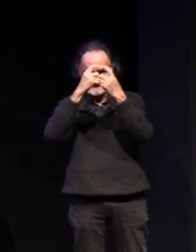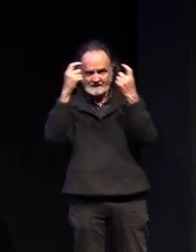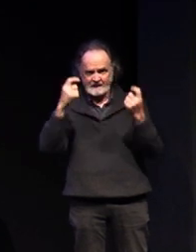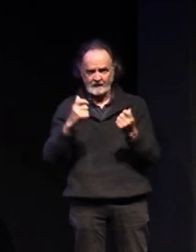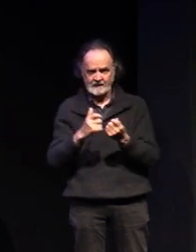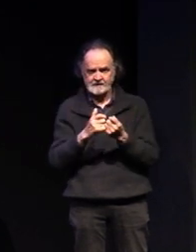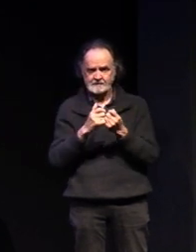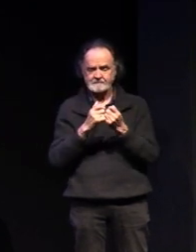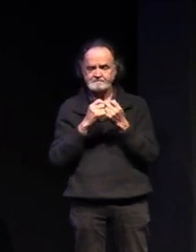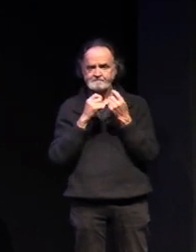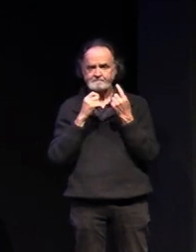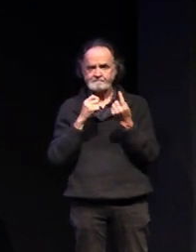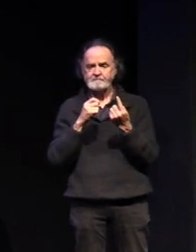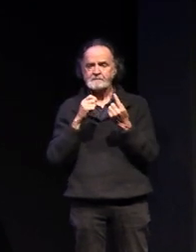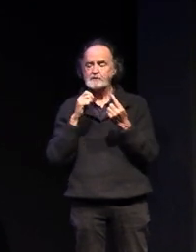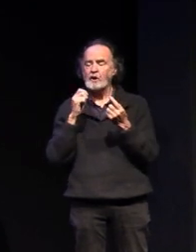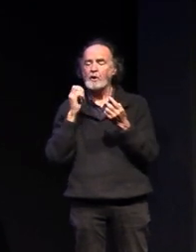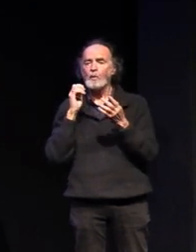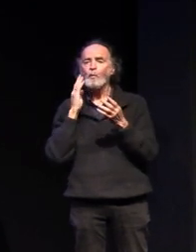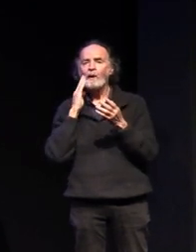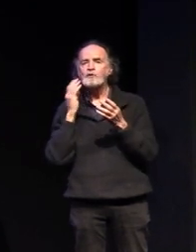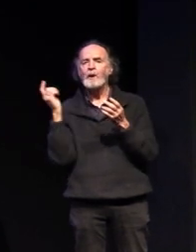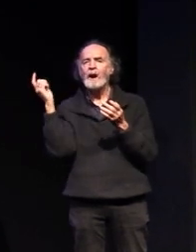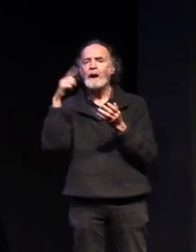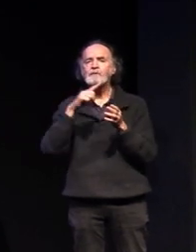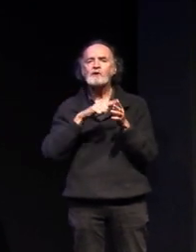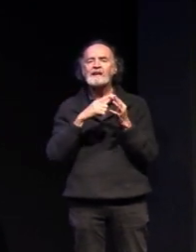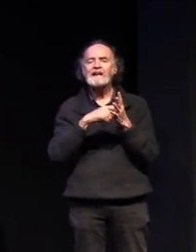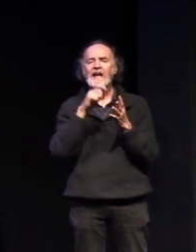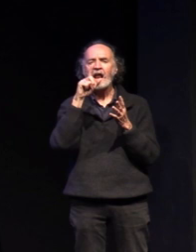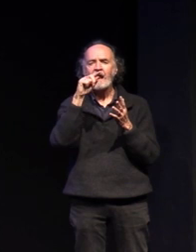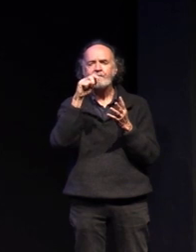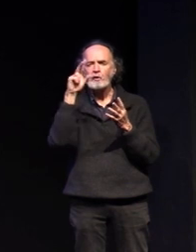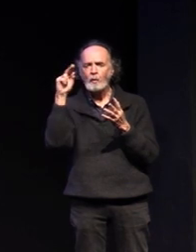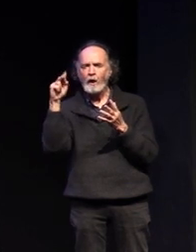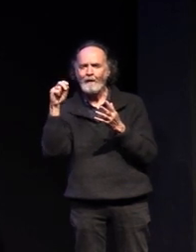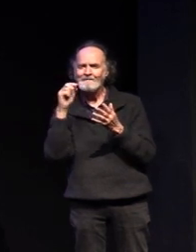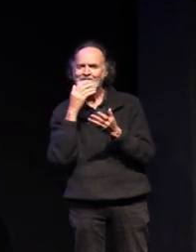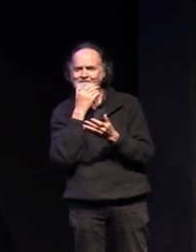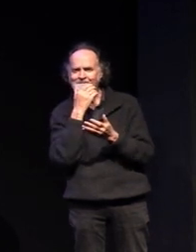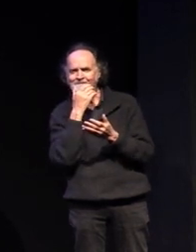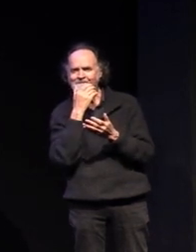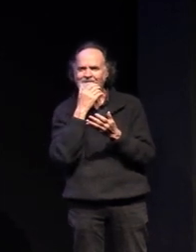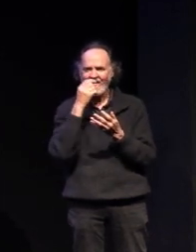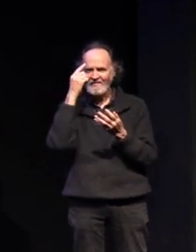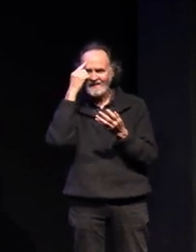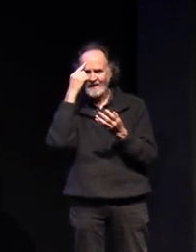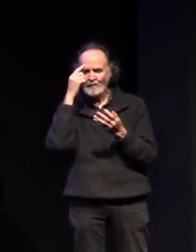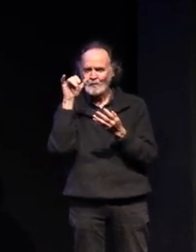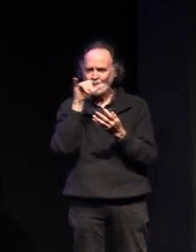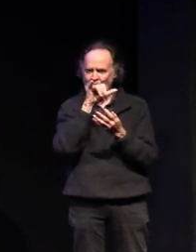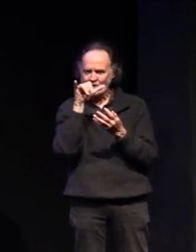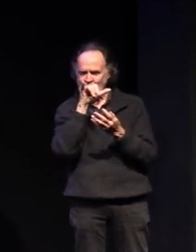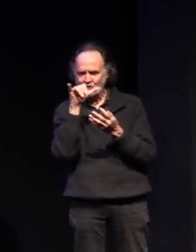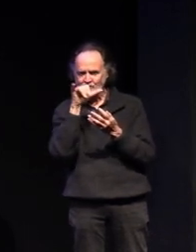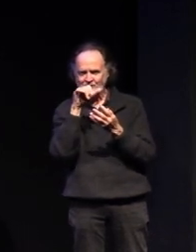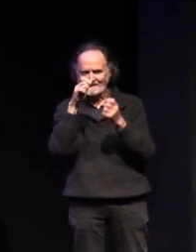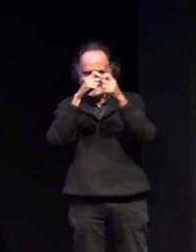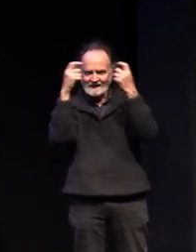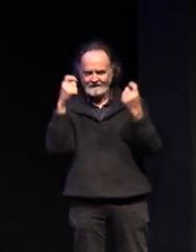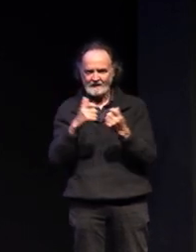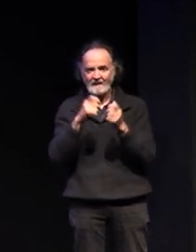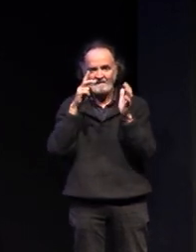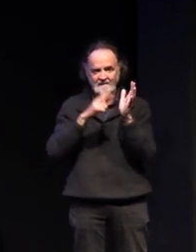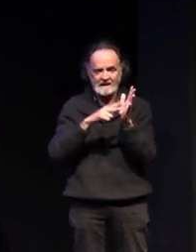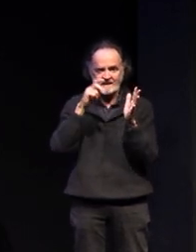starting points in coming to year 11 or year 12 is to think about whether you're going to be studying the victorian certificate of education